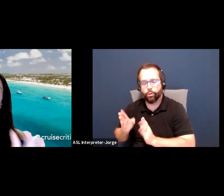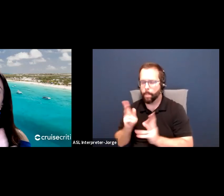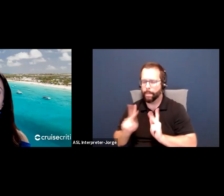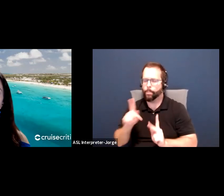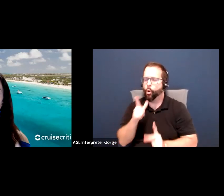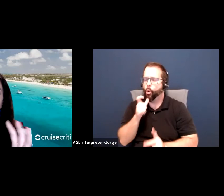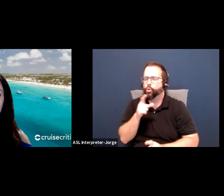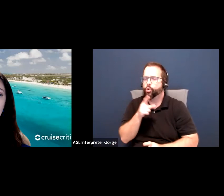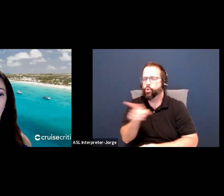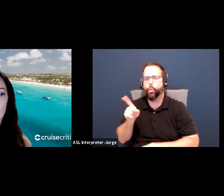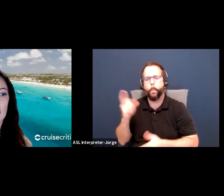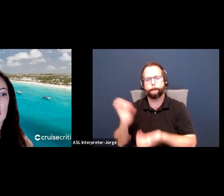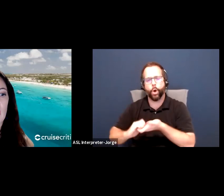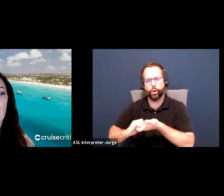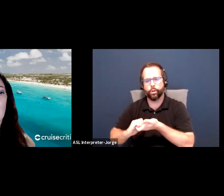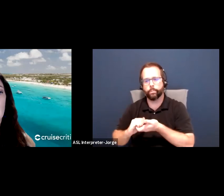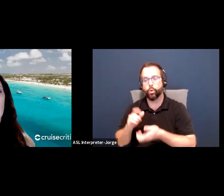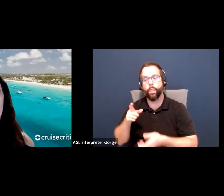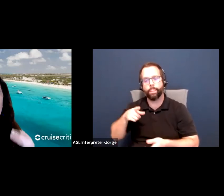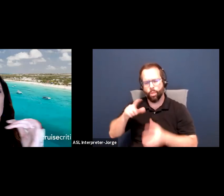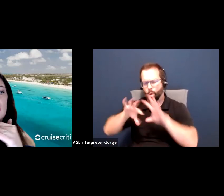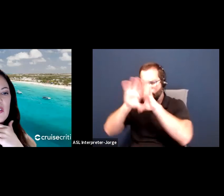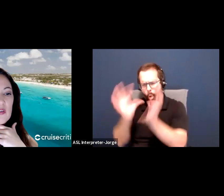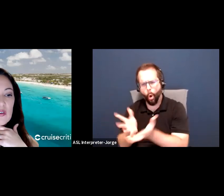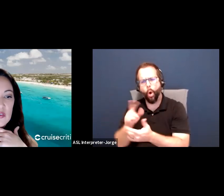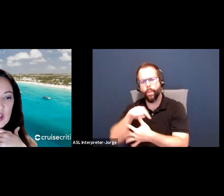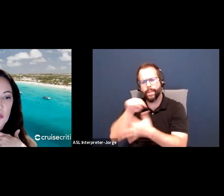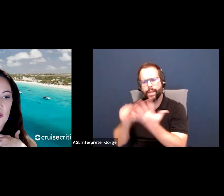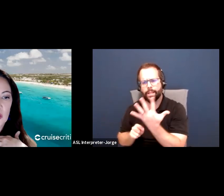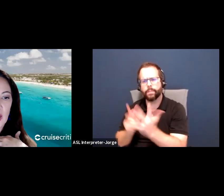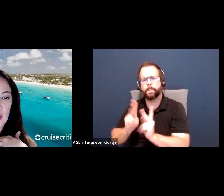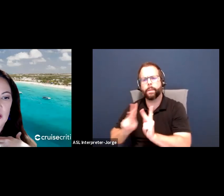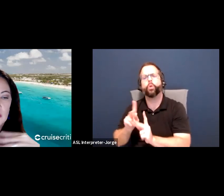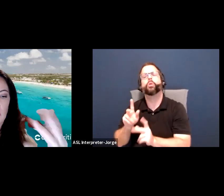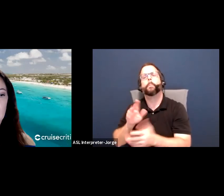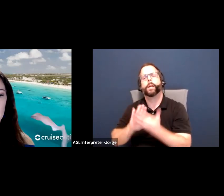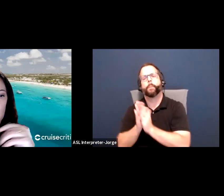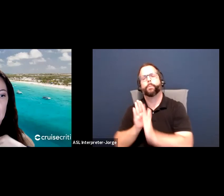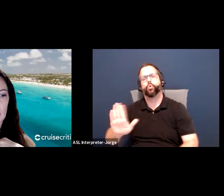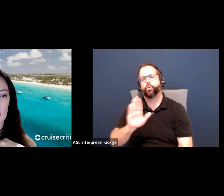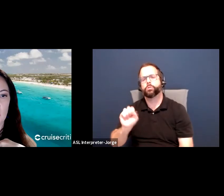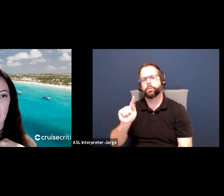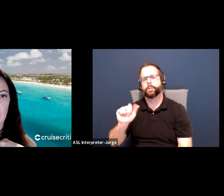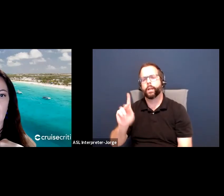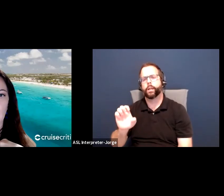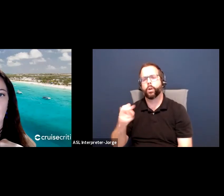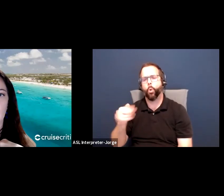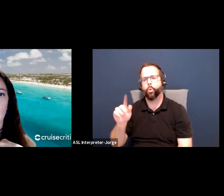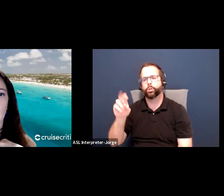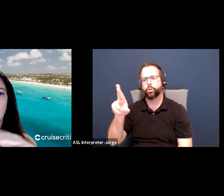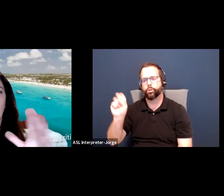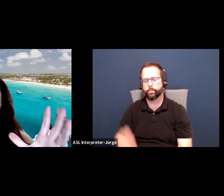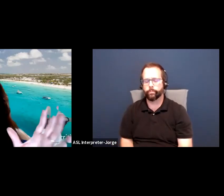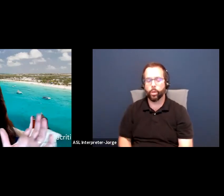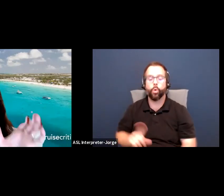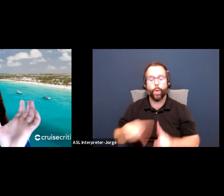those are going to be your stakeholders. Now, just to give you an example of what I use when I do strategic planning is